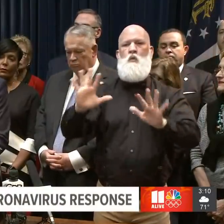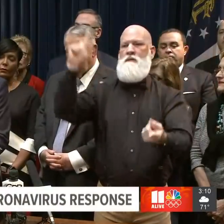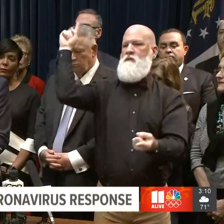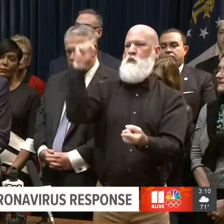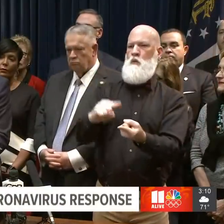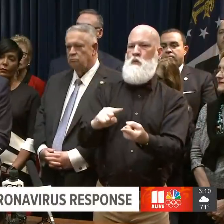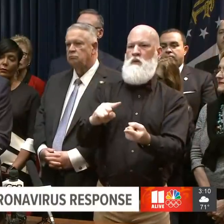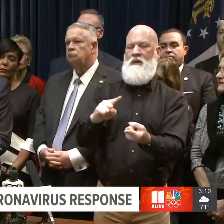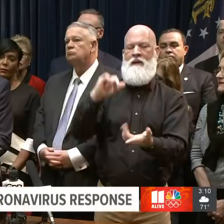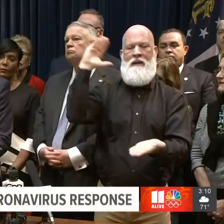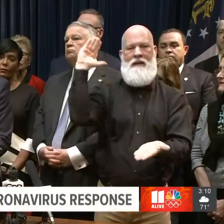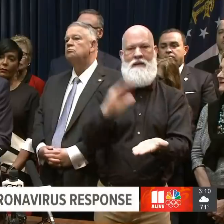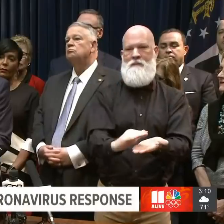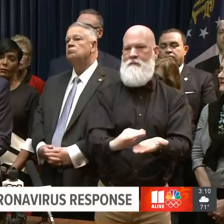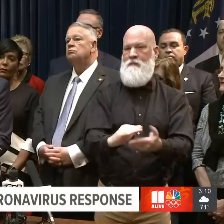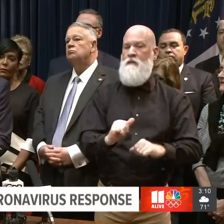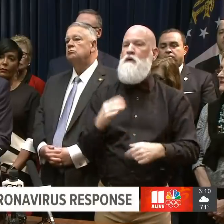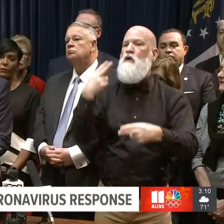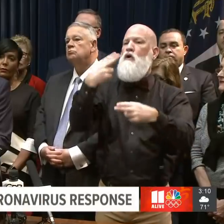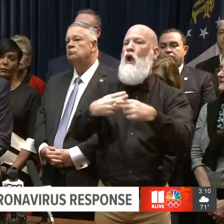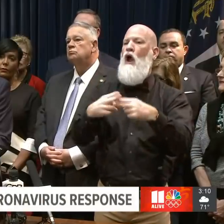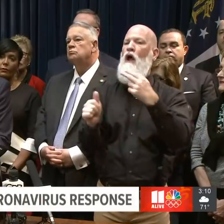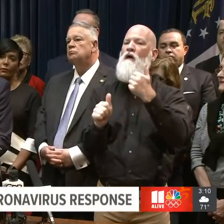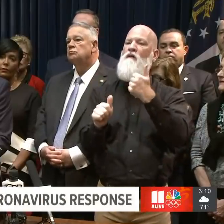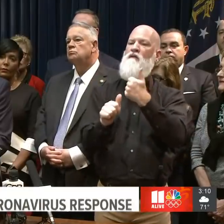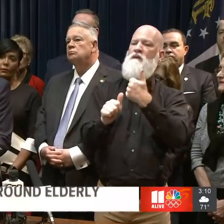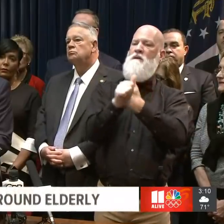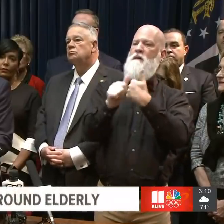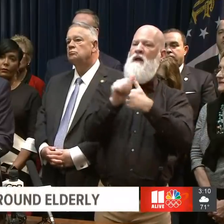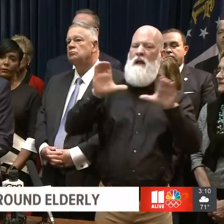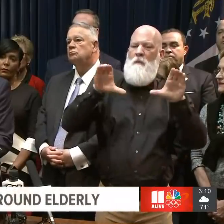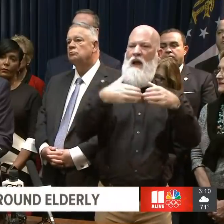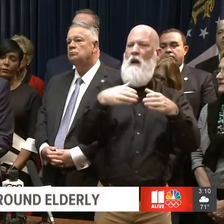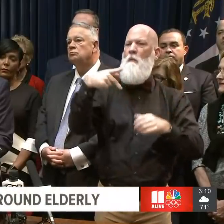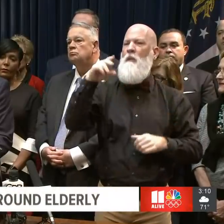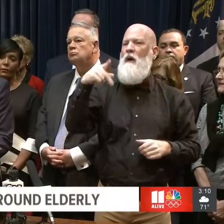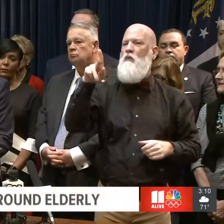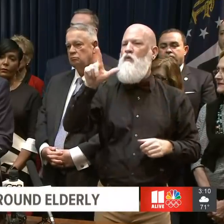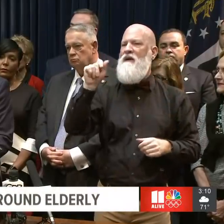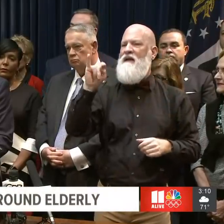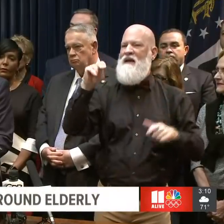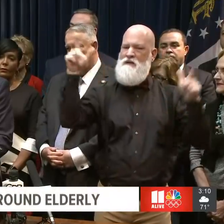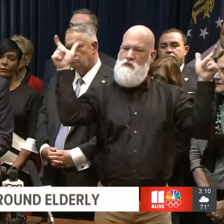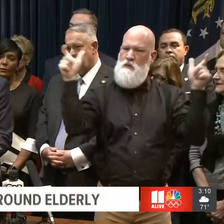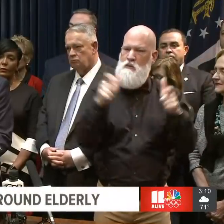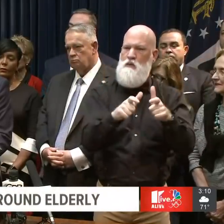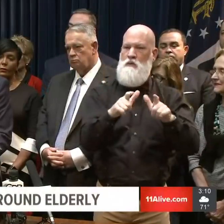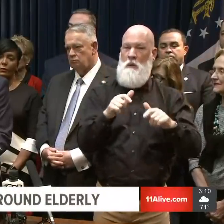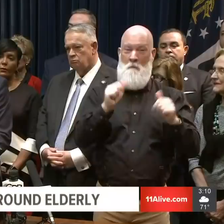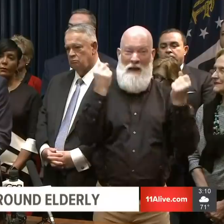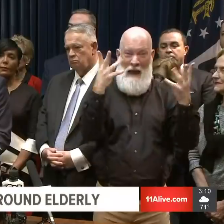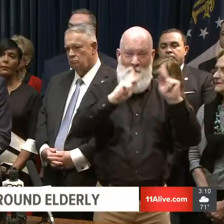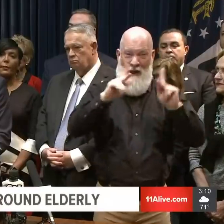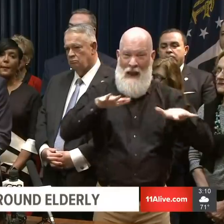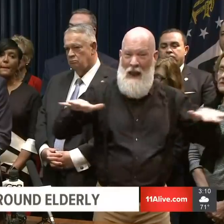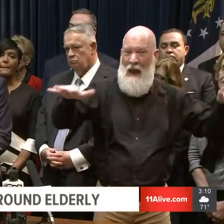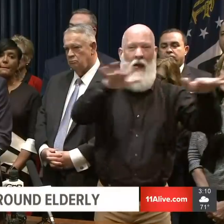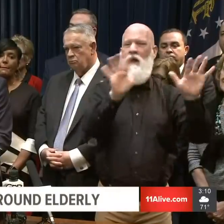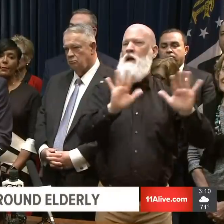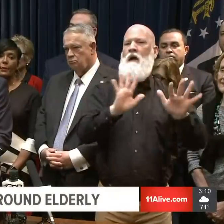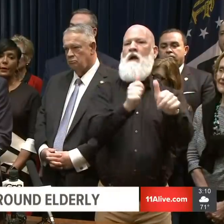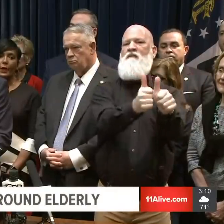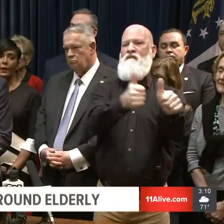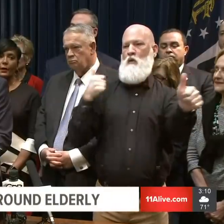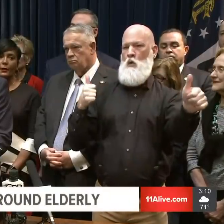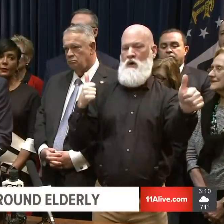populations need to avoid mass gatherings and locations with high traffic counts of people, even faith based